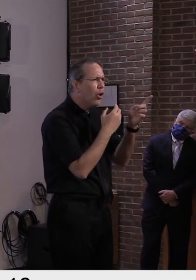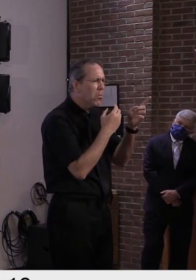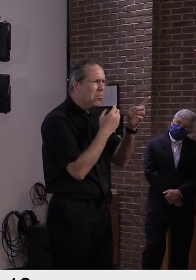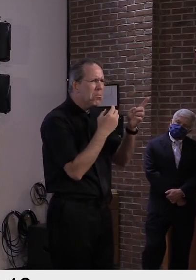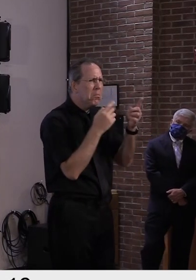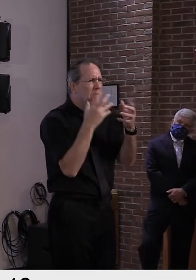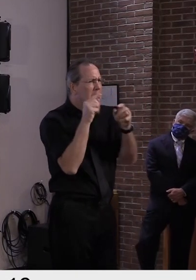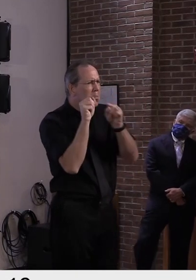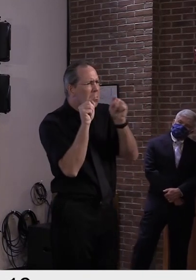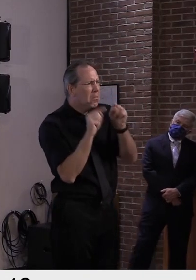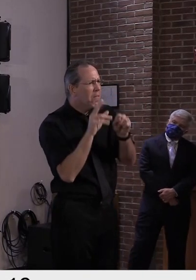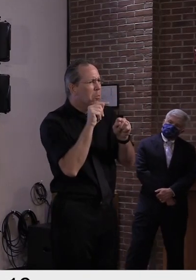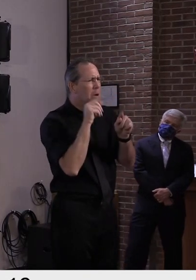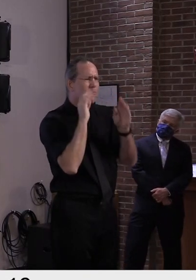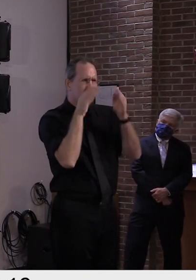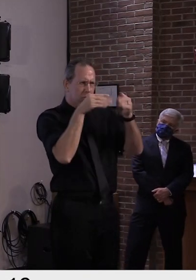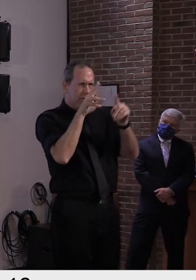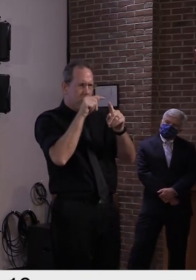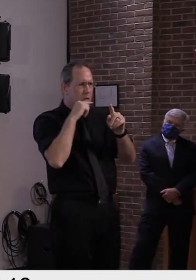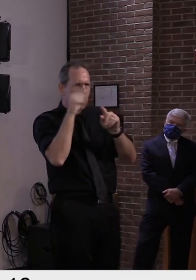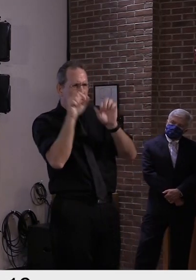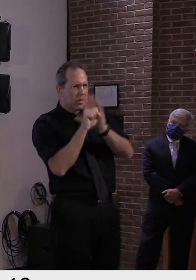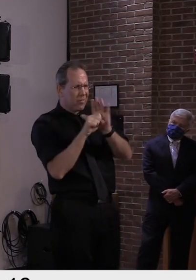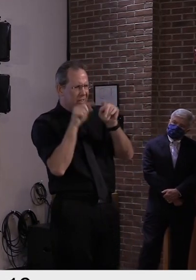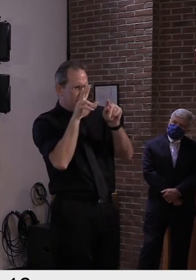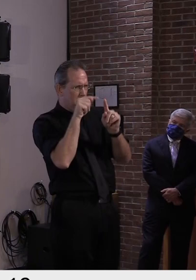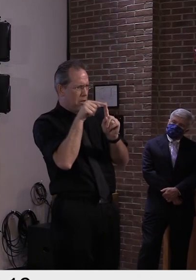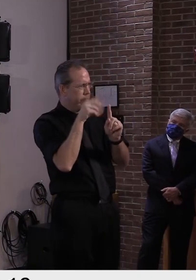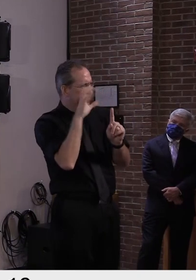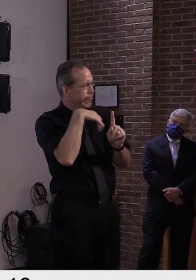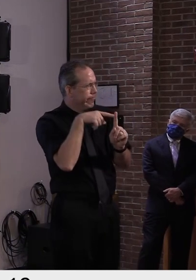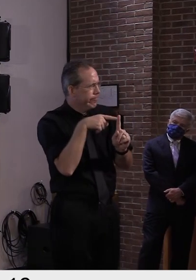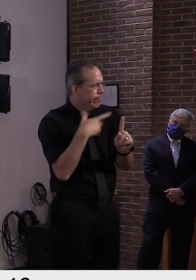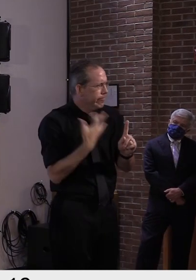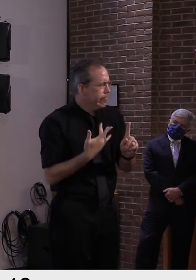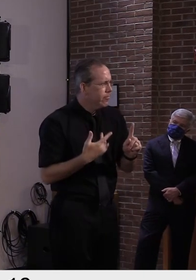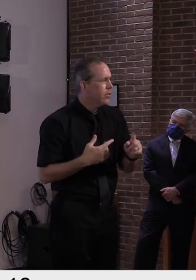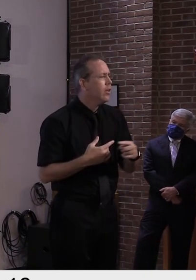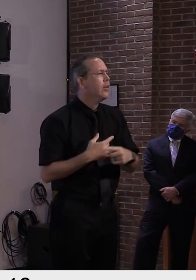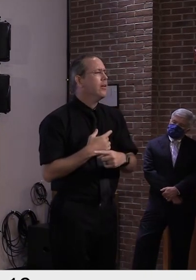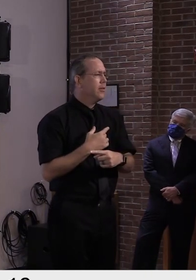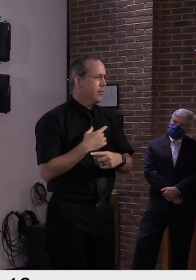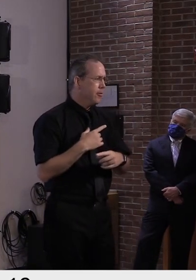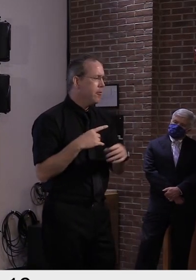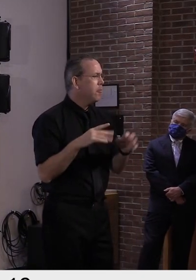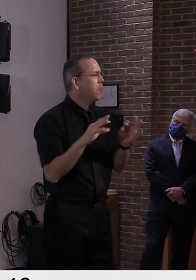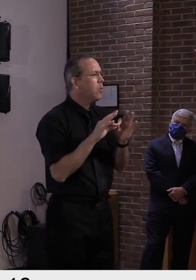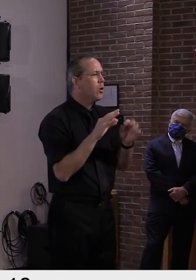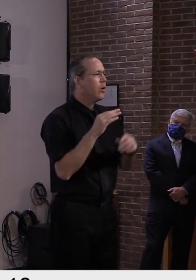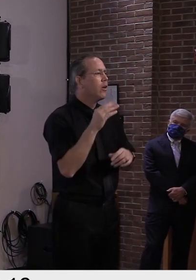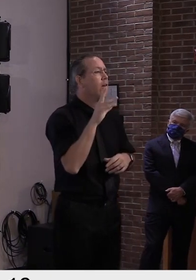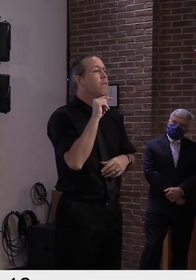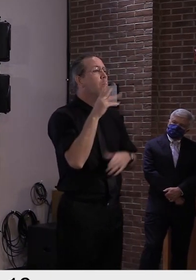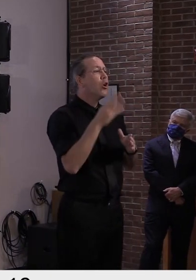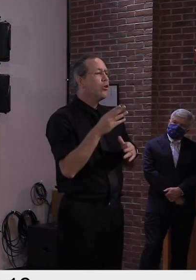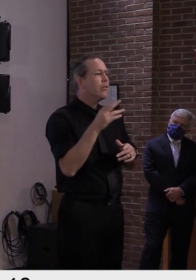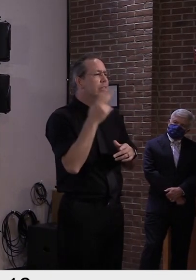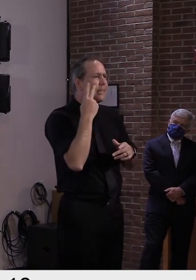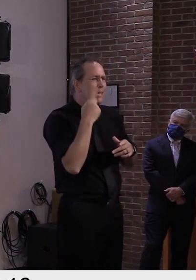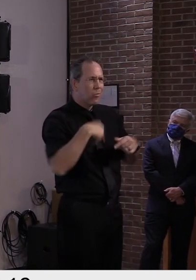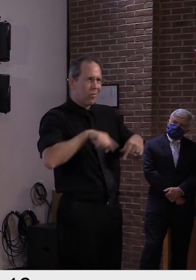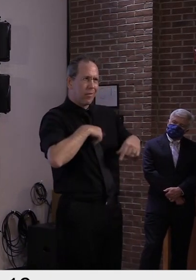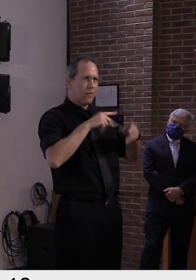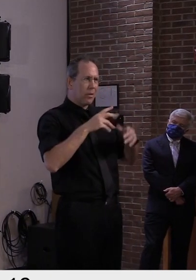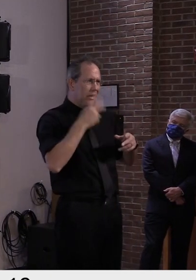of what, uh, their county, um, rate was and where they would fall on our metrics that were applying to the other states in our travel region.